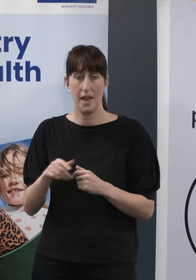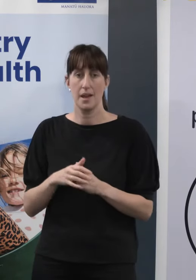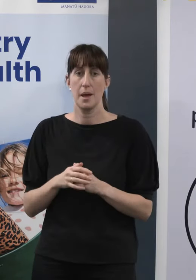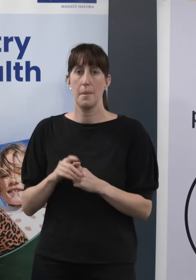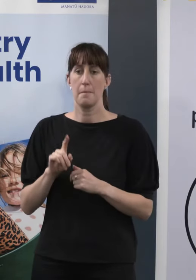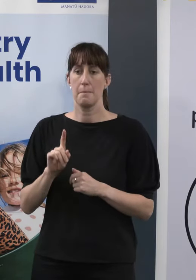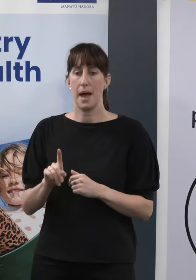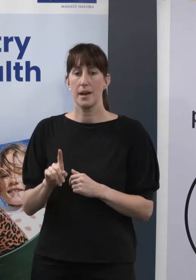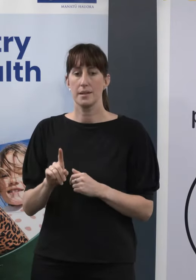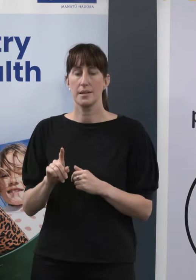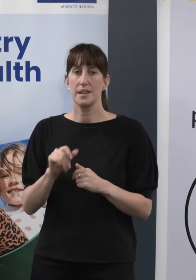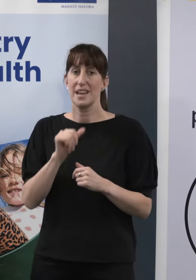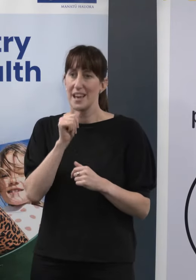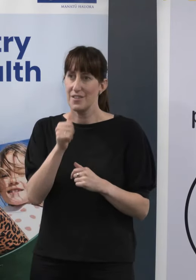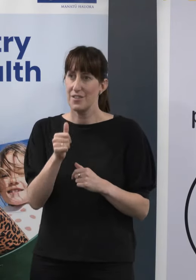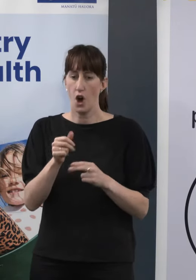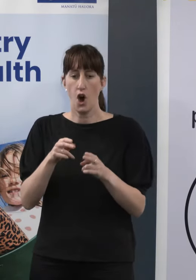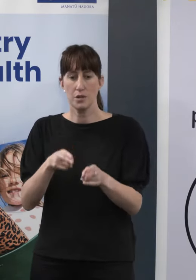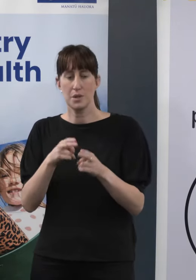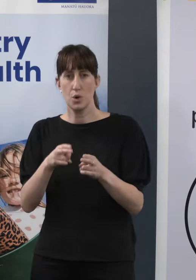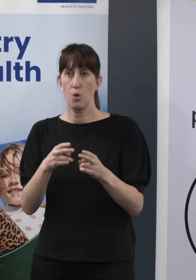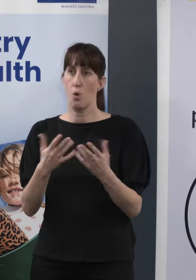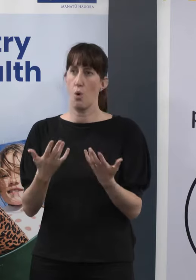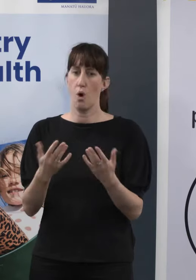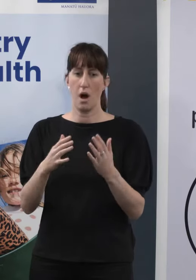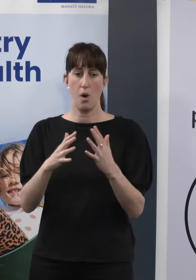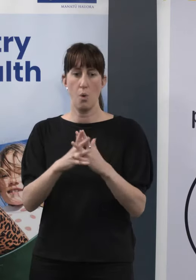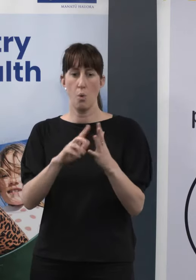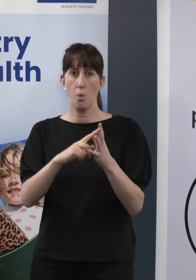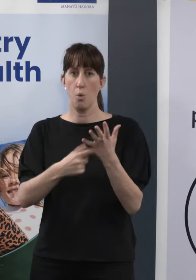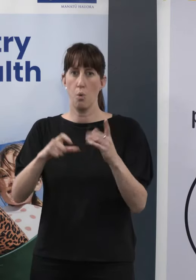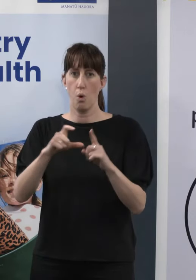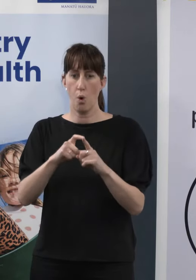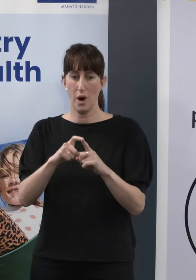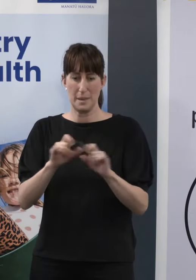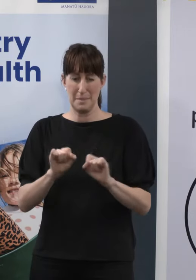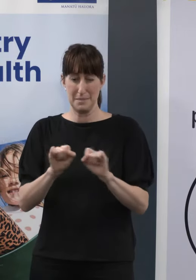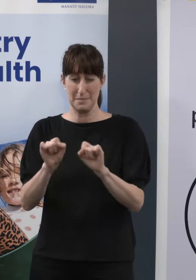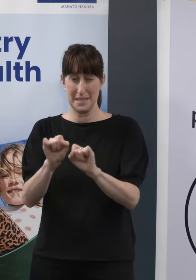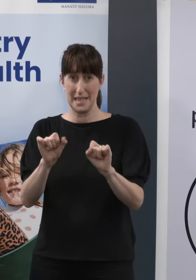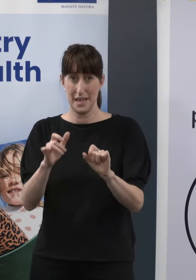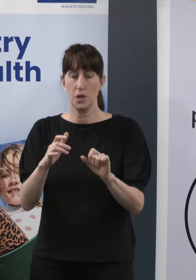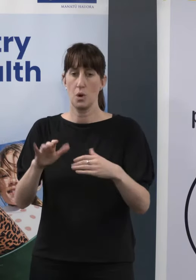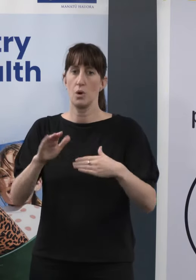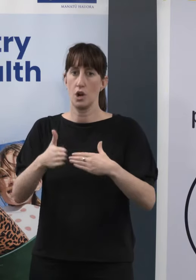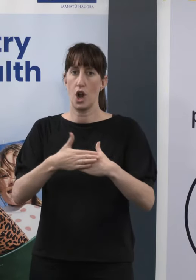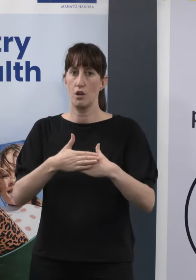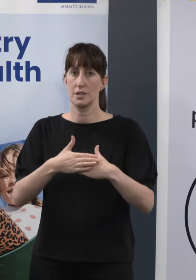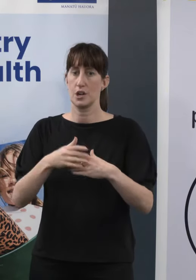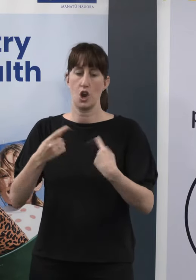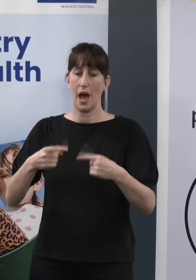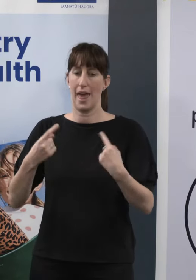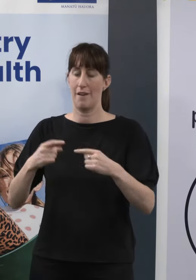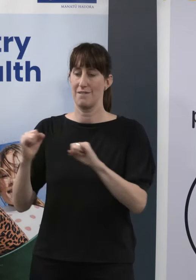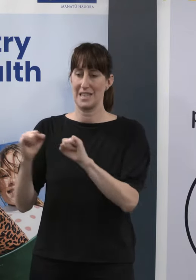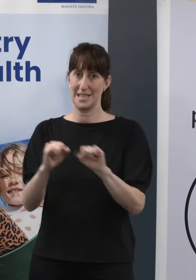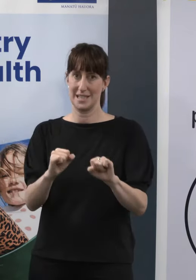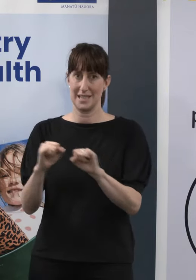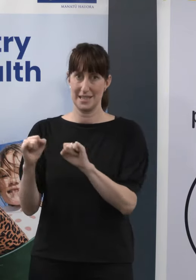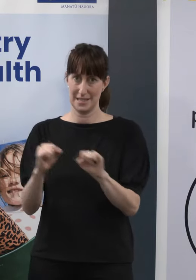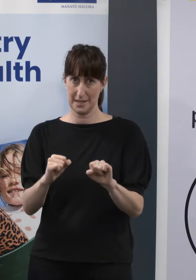in a hospital, you would close that ward as well to visitors, so that's not unusual. I do know, again, having been down